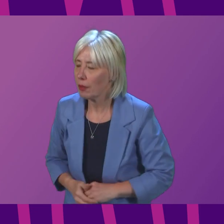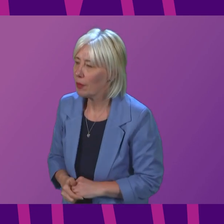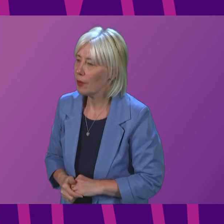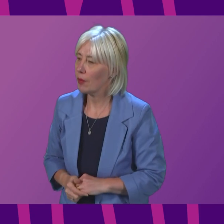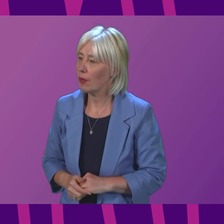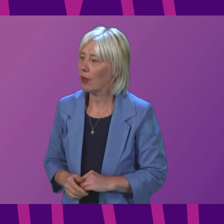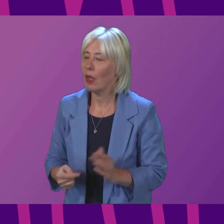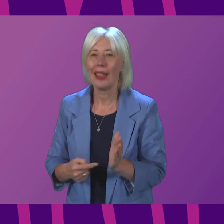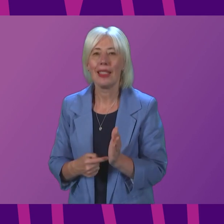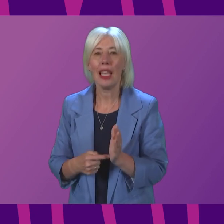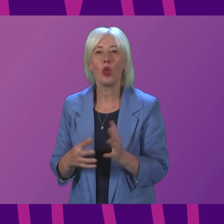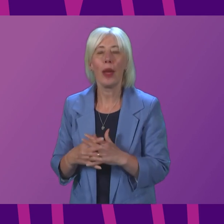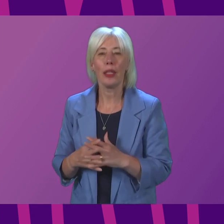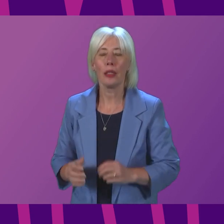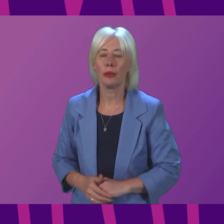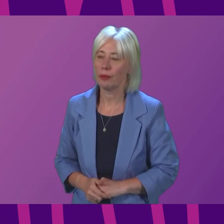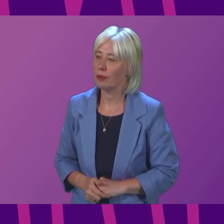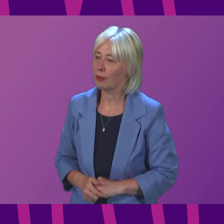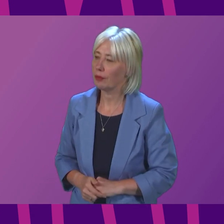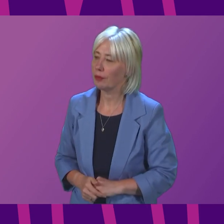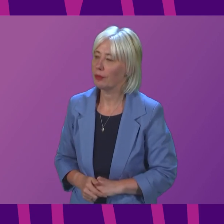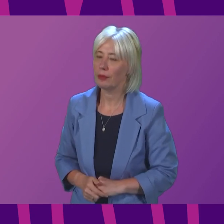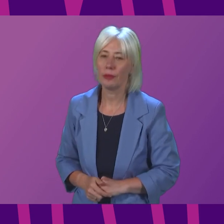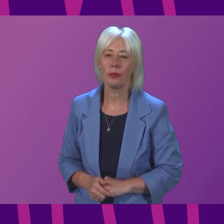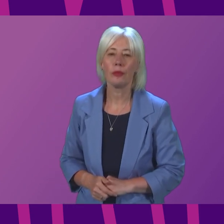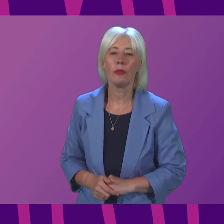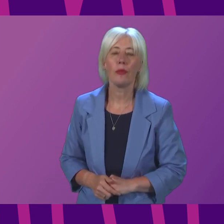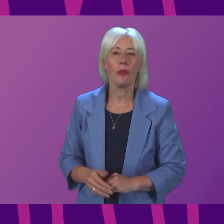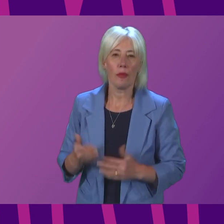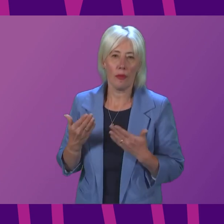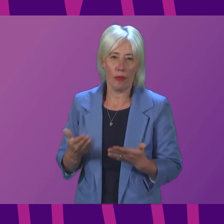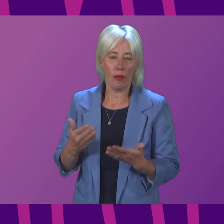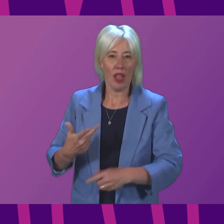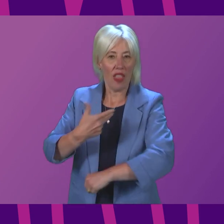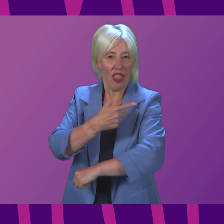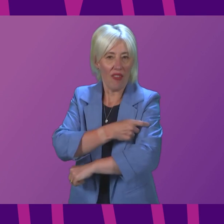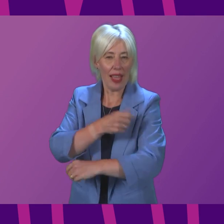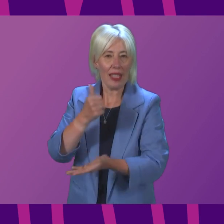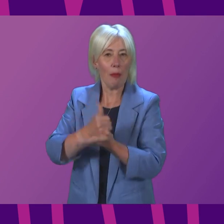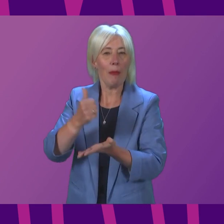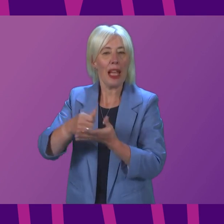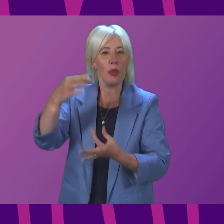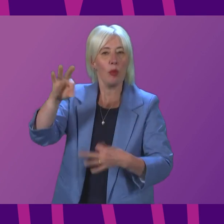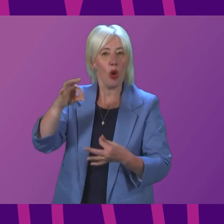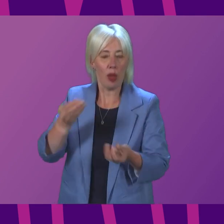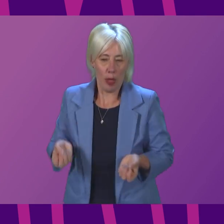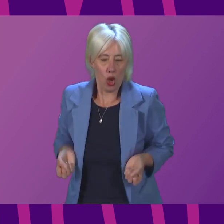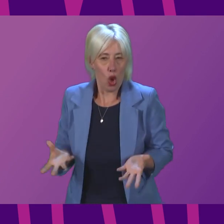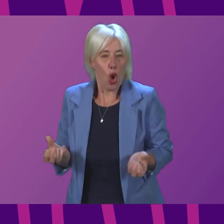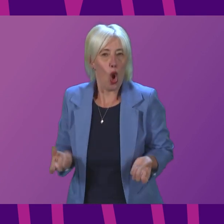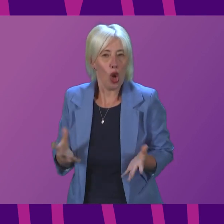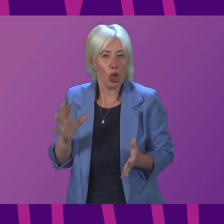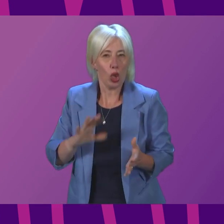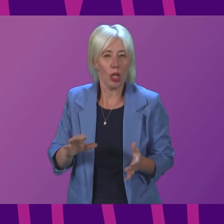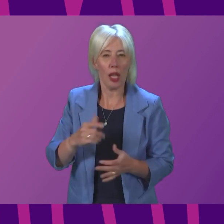White to be followed by Siobhan Brown. First Minister, it has emerged that the vaccine passport schemes cost the taxpayer almost